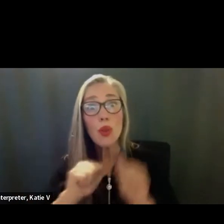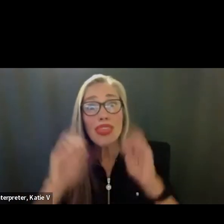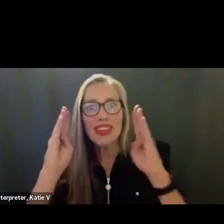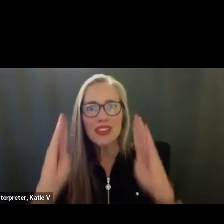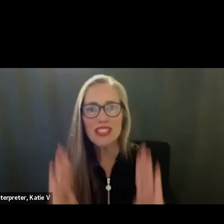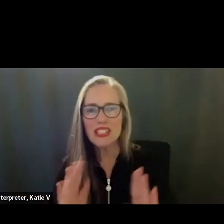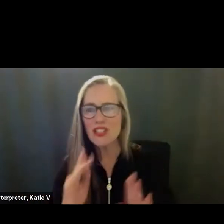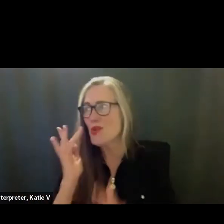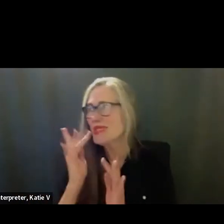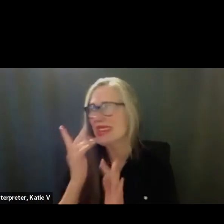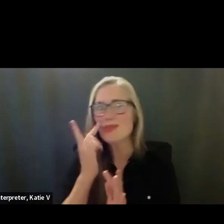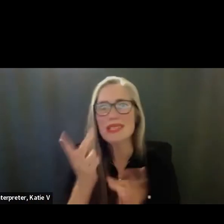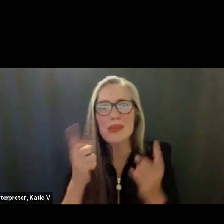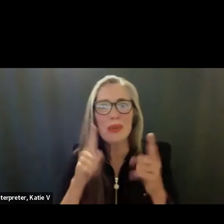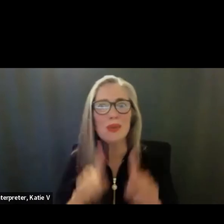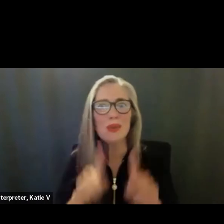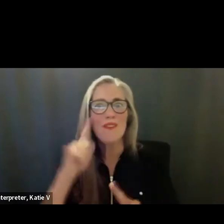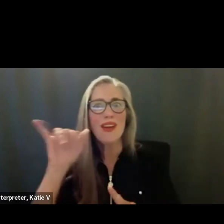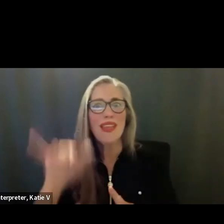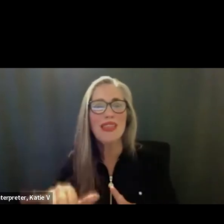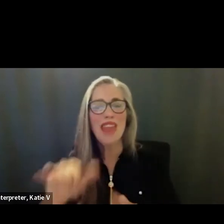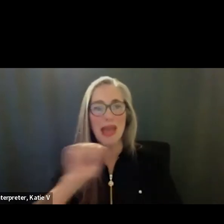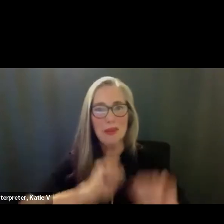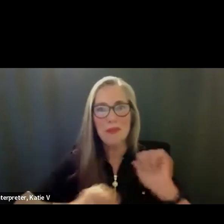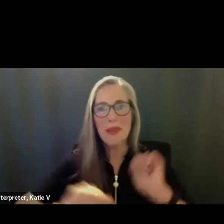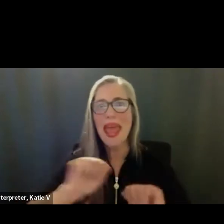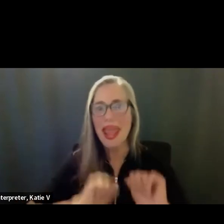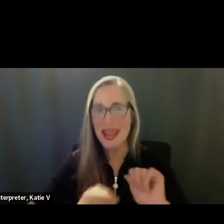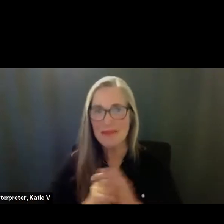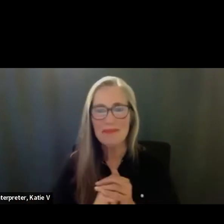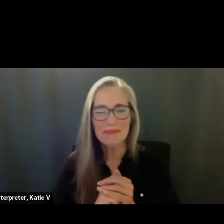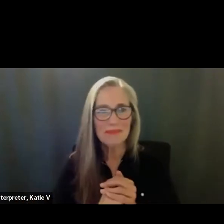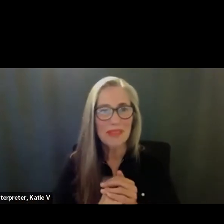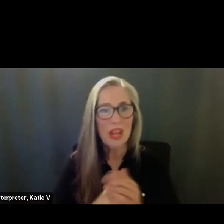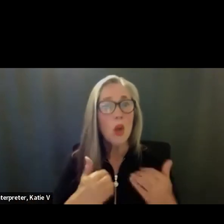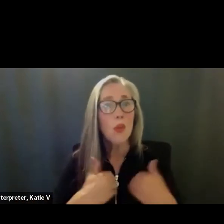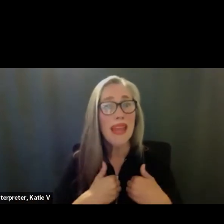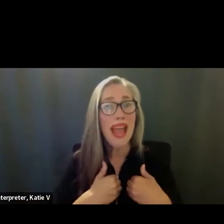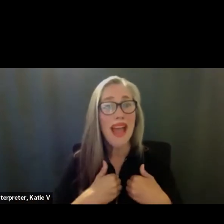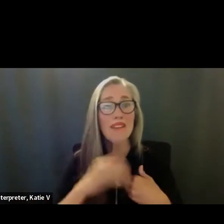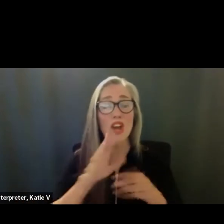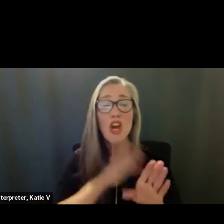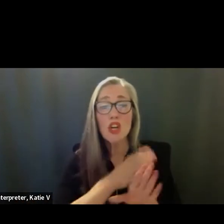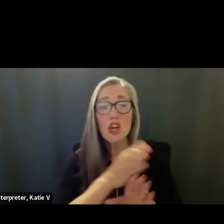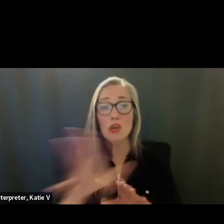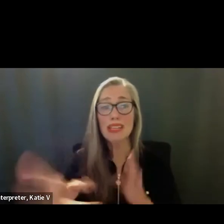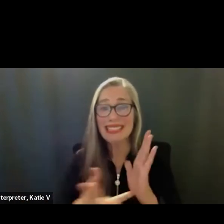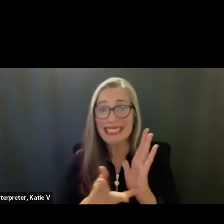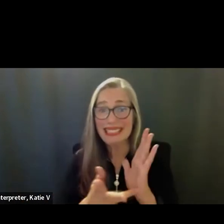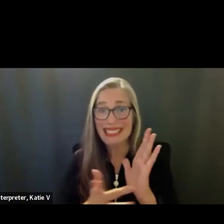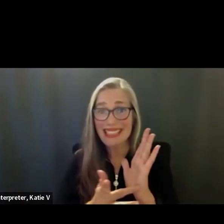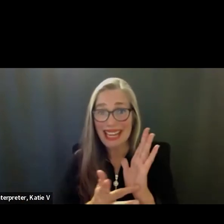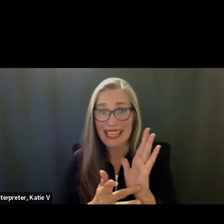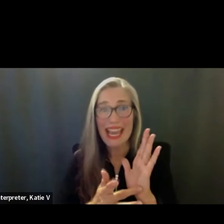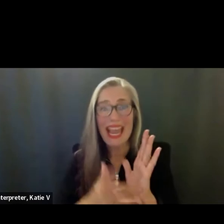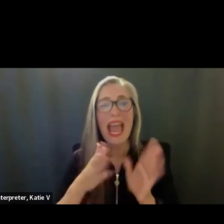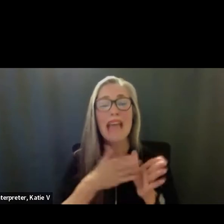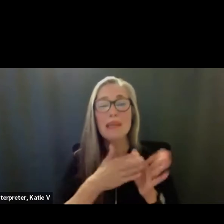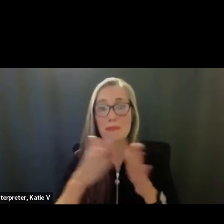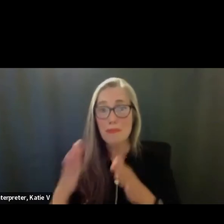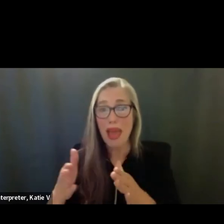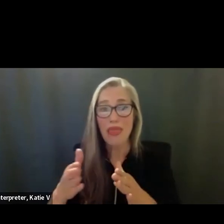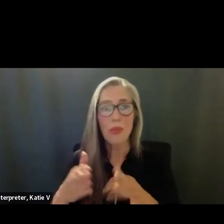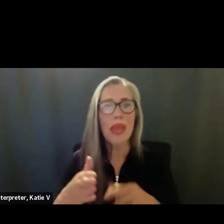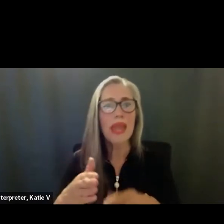Next slide. We have seven career tech ed pathways. The visual arts and design academy or VADA,